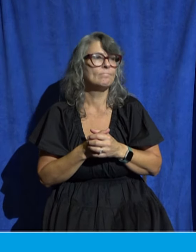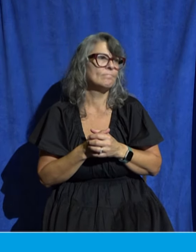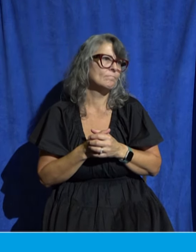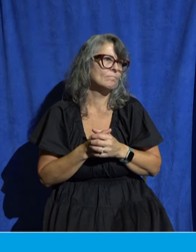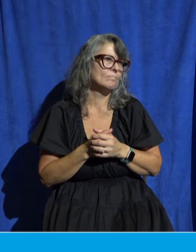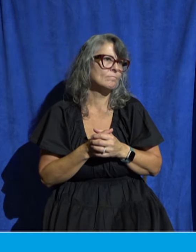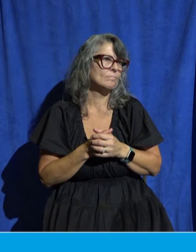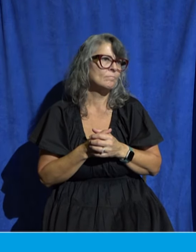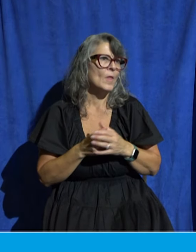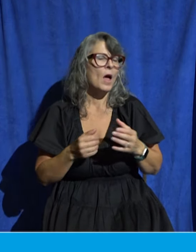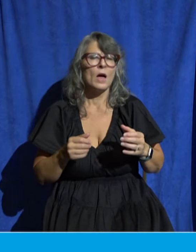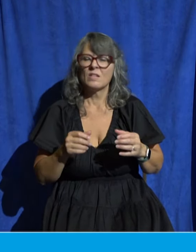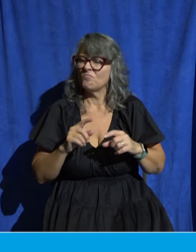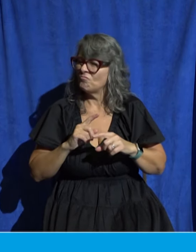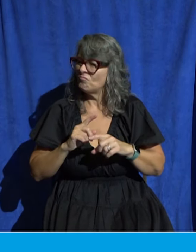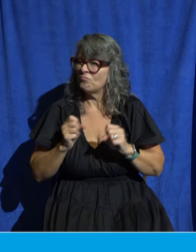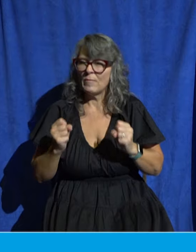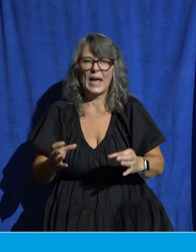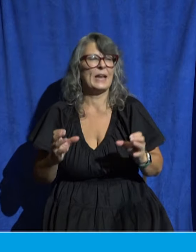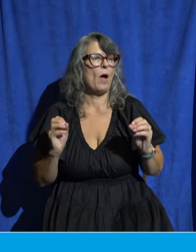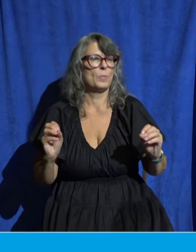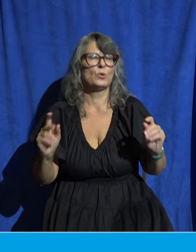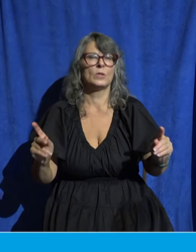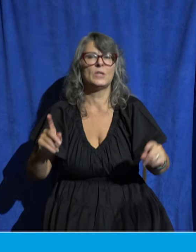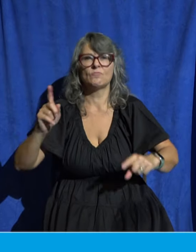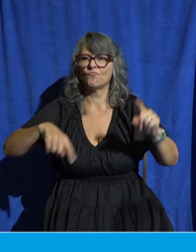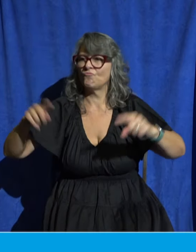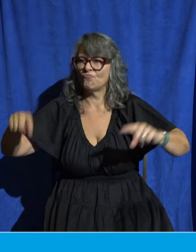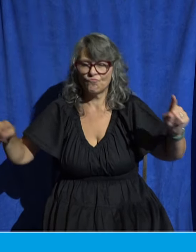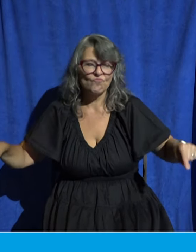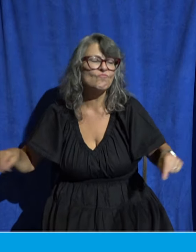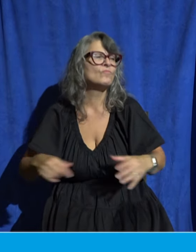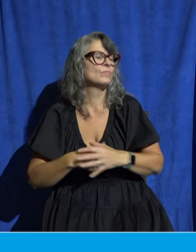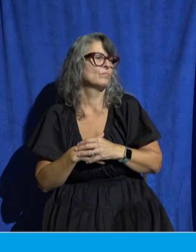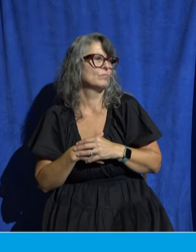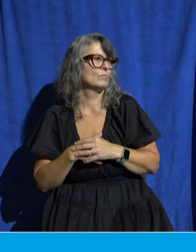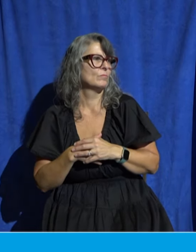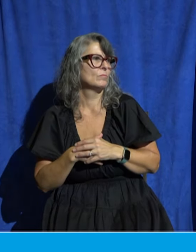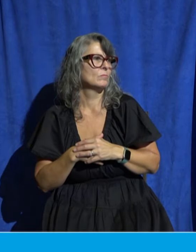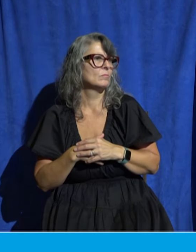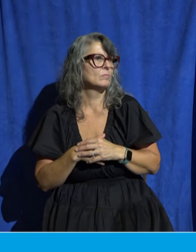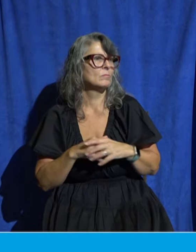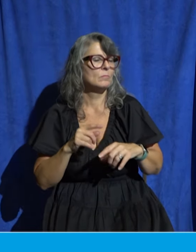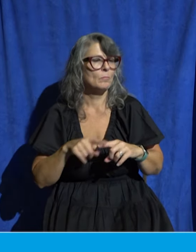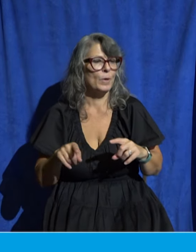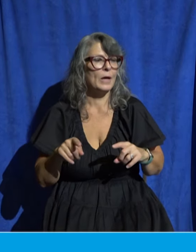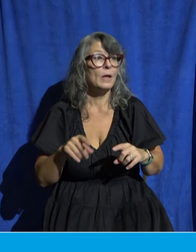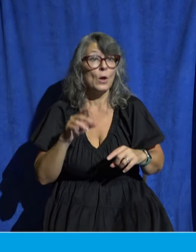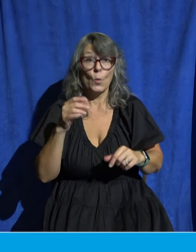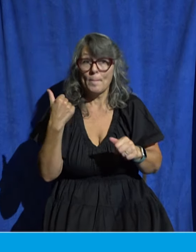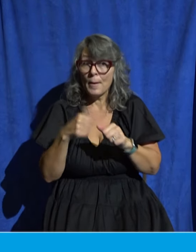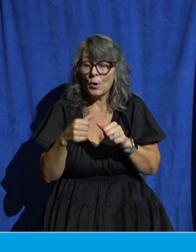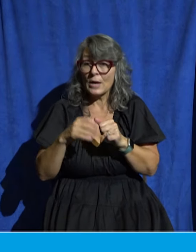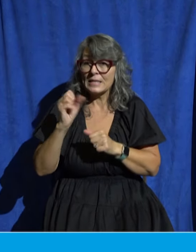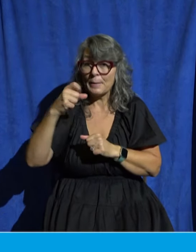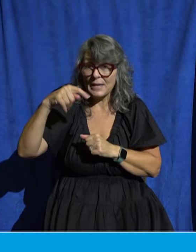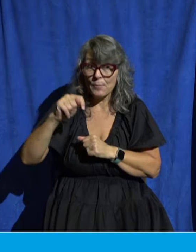out to one of those opportunities I'll give you specific instructions in a moment also mark it down on Sunday September 15th yes we have a church family meeting that evening